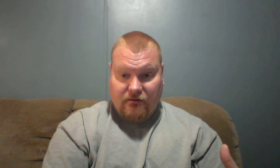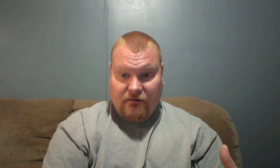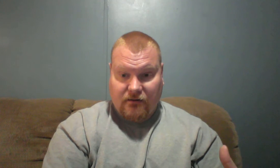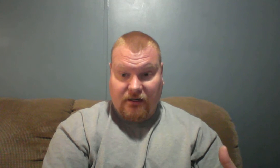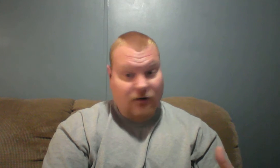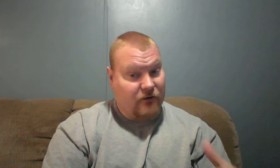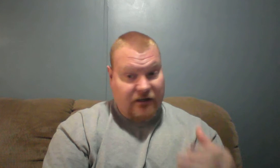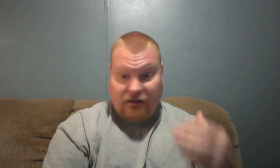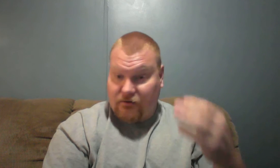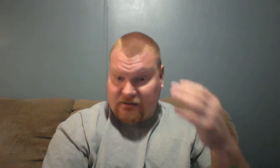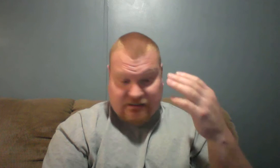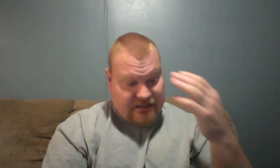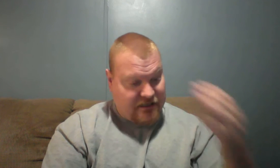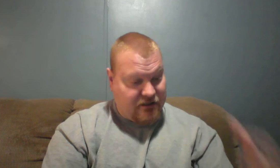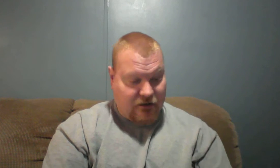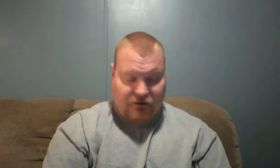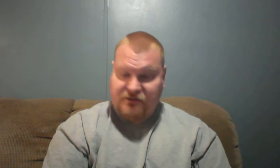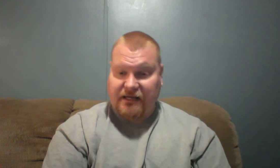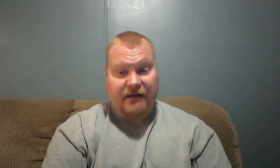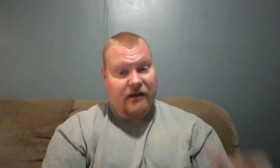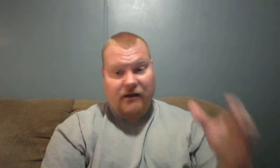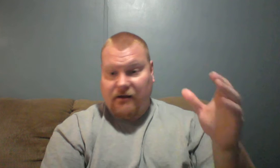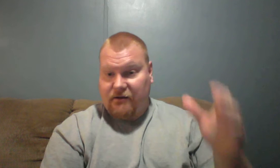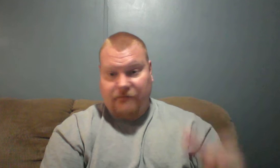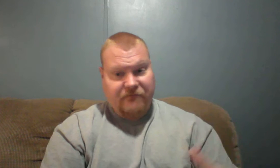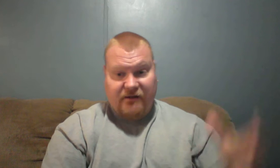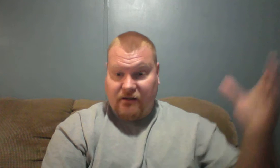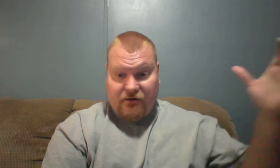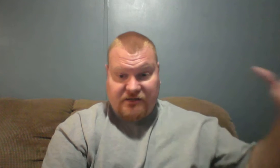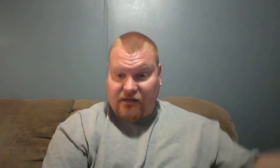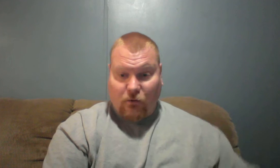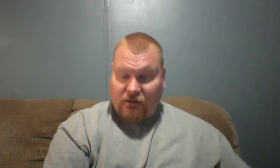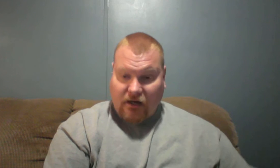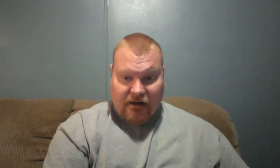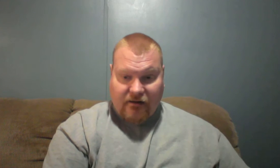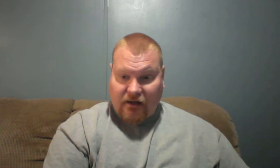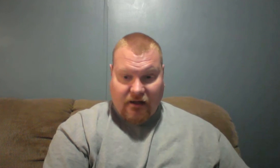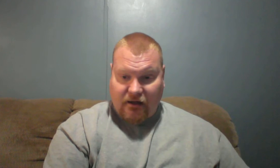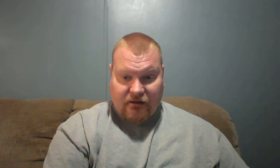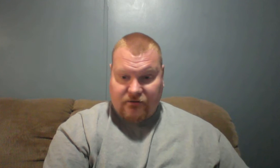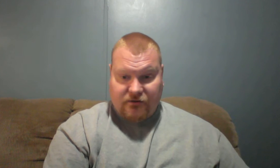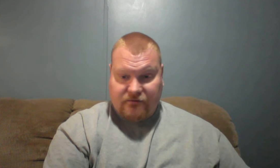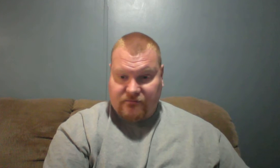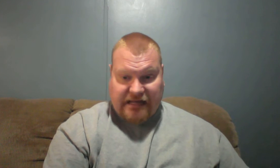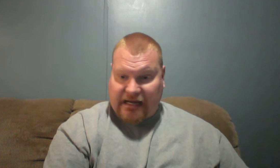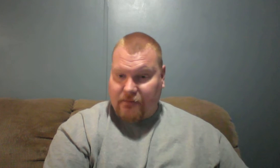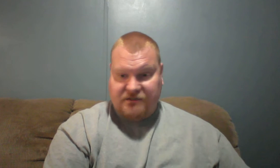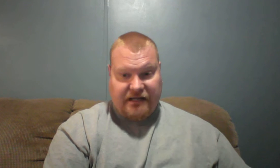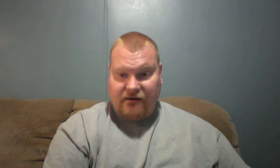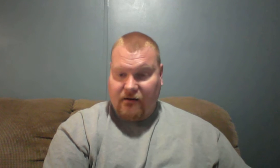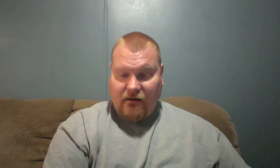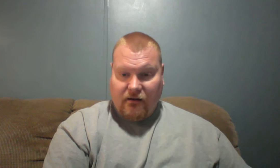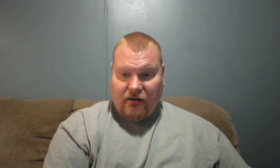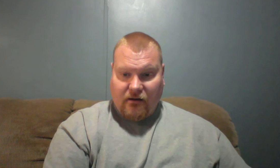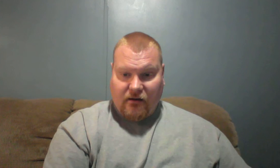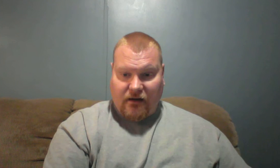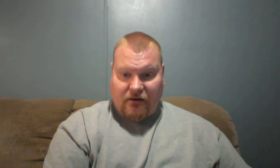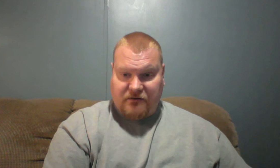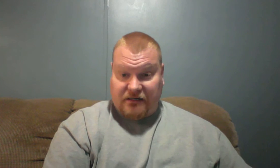You know, as I said, you know, you say, you say the word God a hundred times, and, you know, is it, you